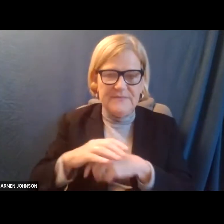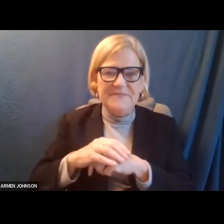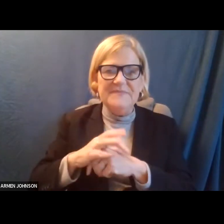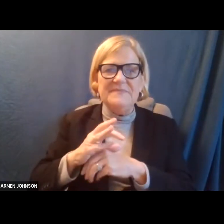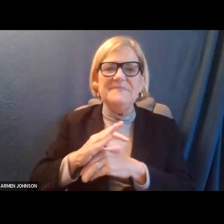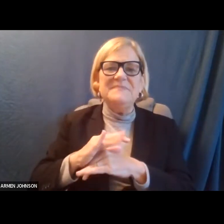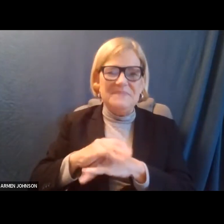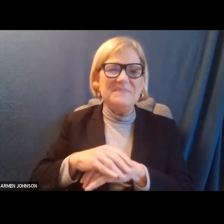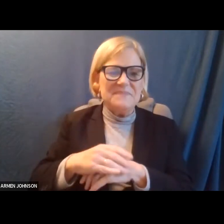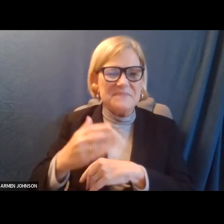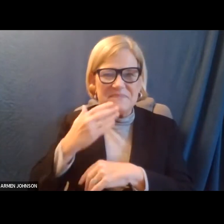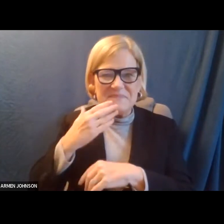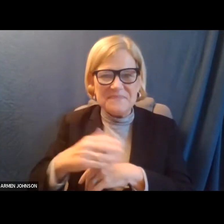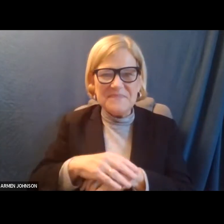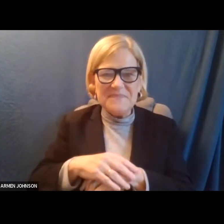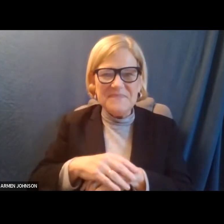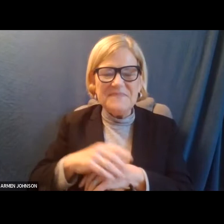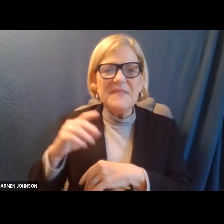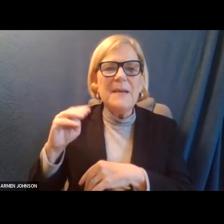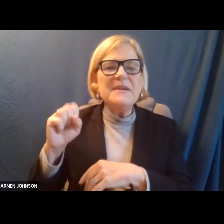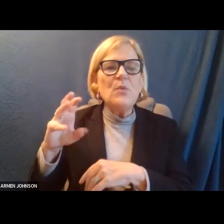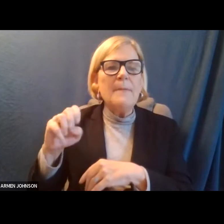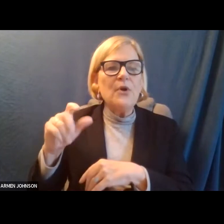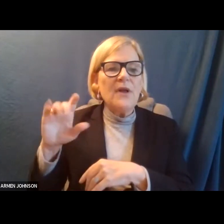Thank you. Ms. Wimberley.